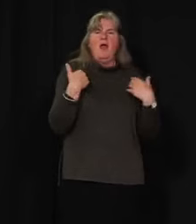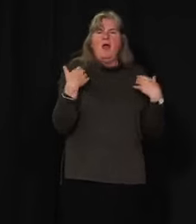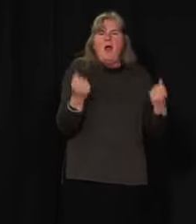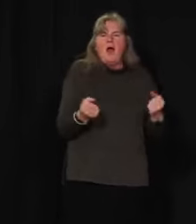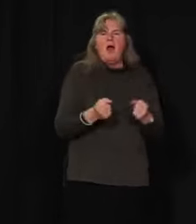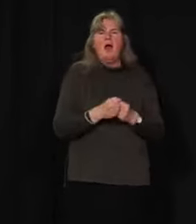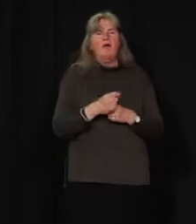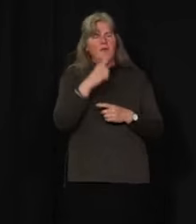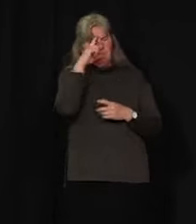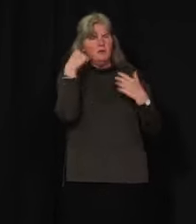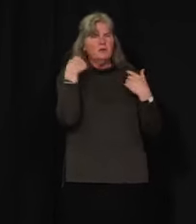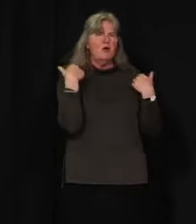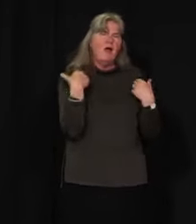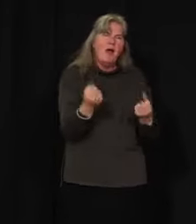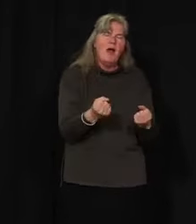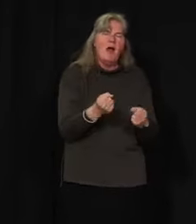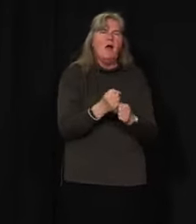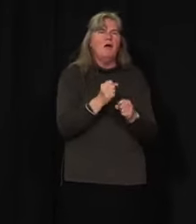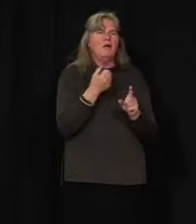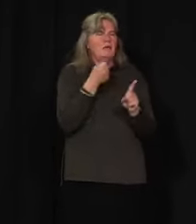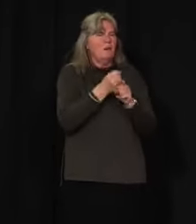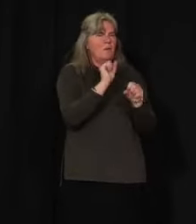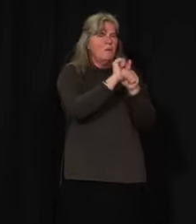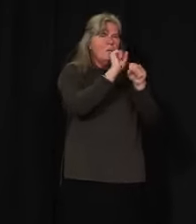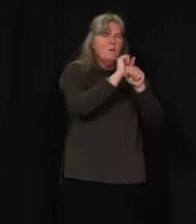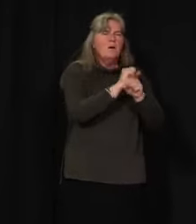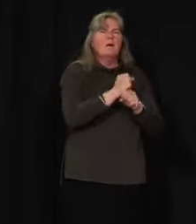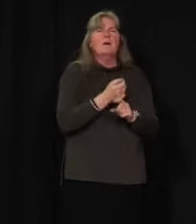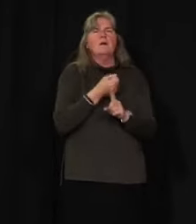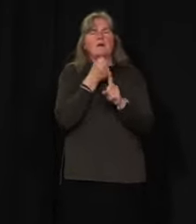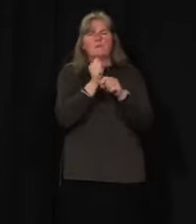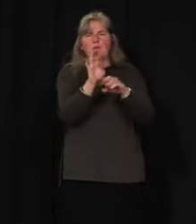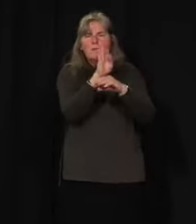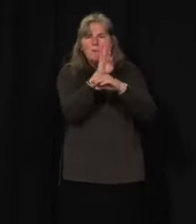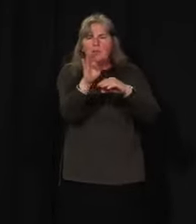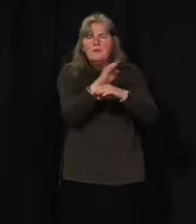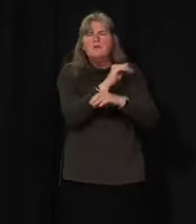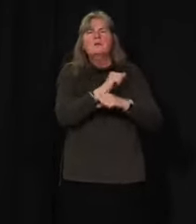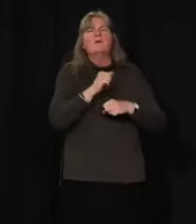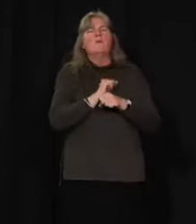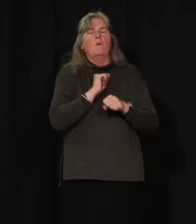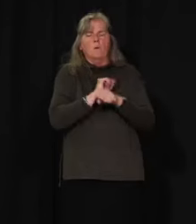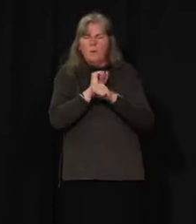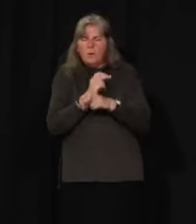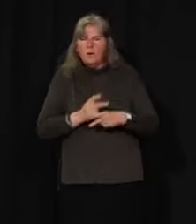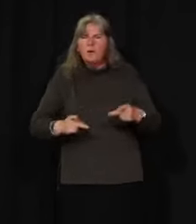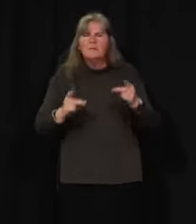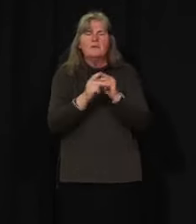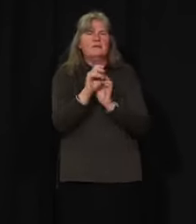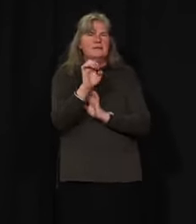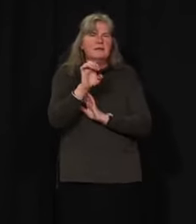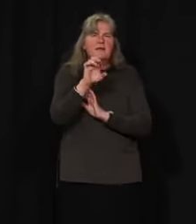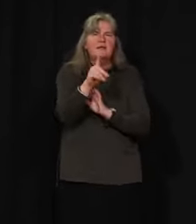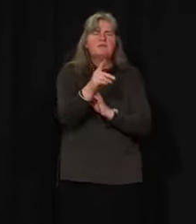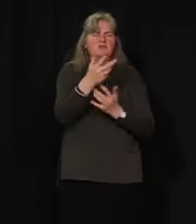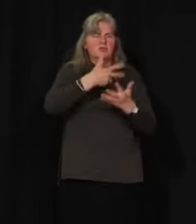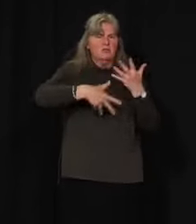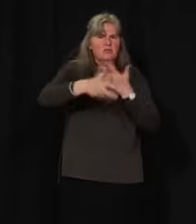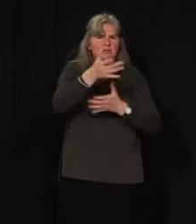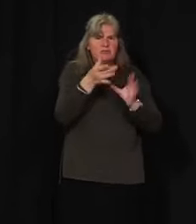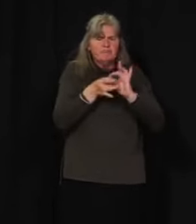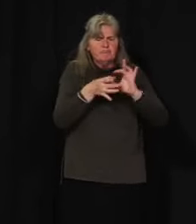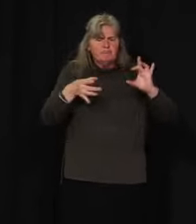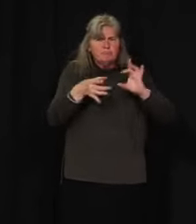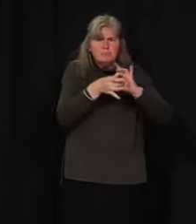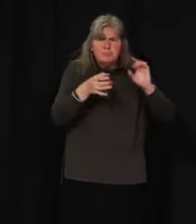by affecting people's workplaces, businesses, incomes, social networks, education, and many of the other